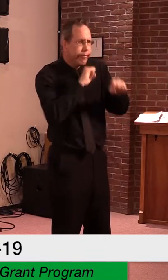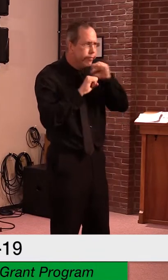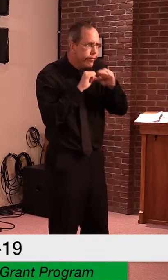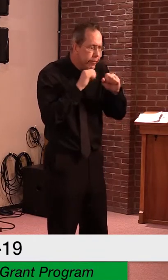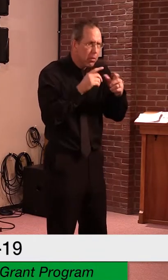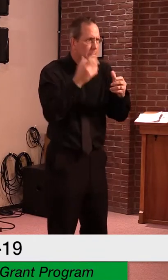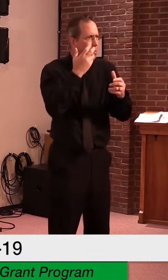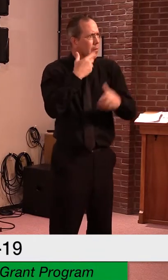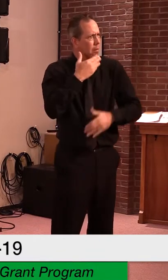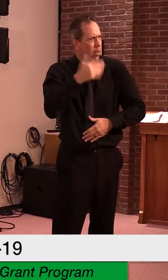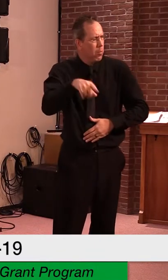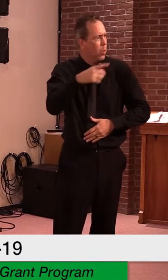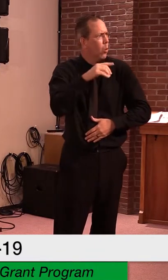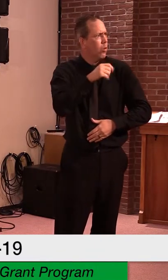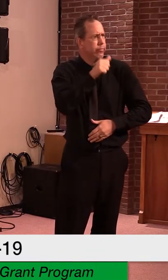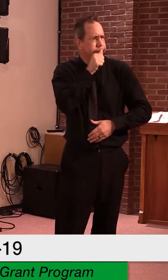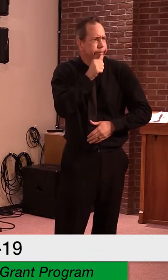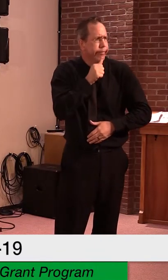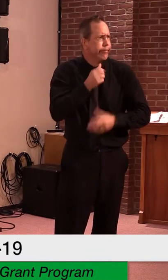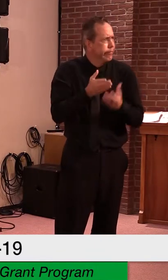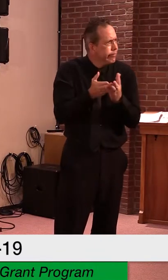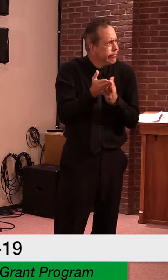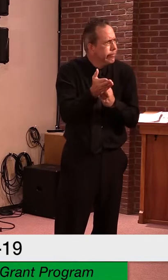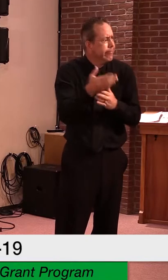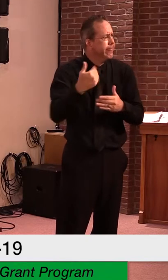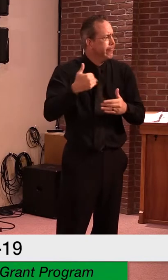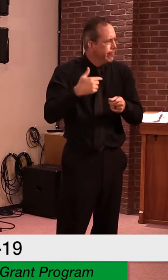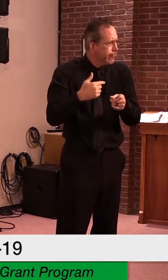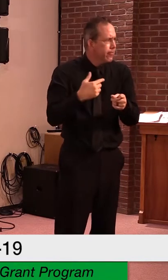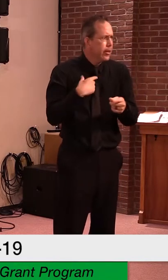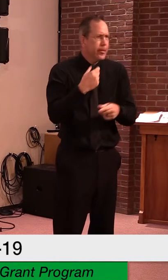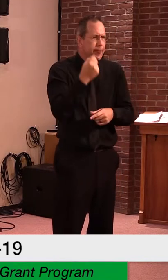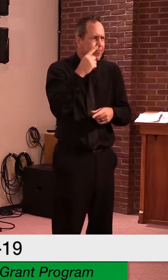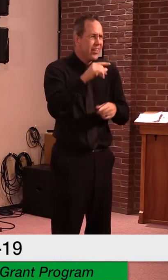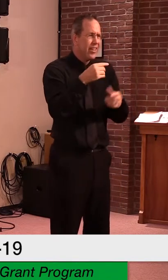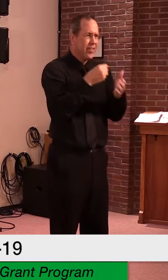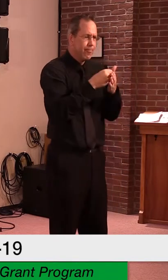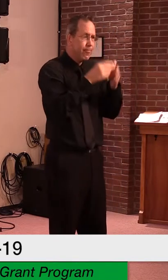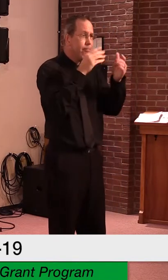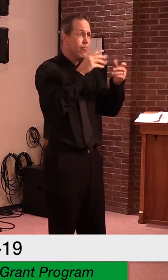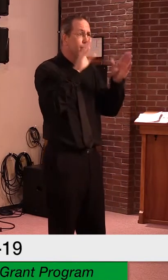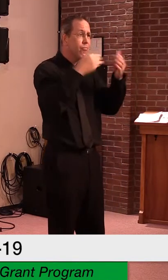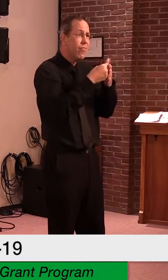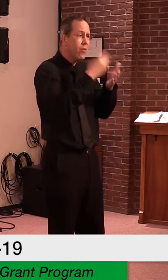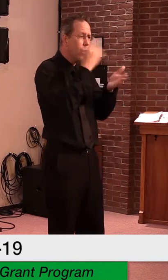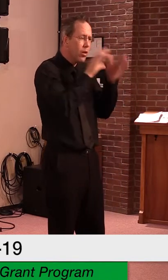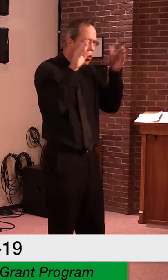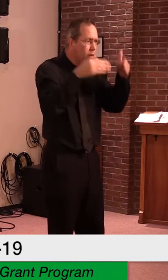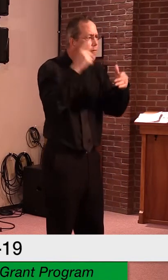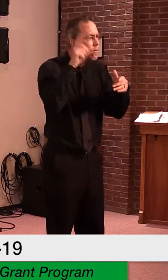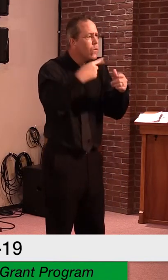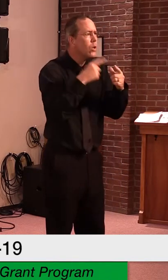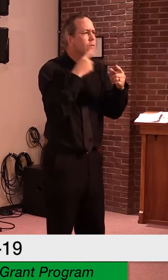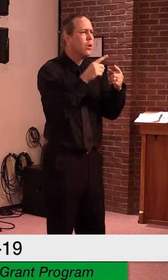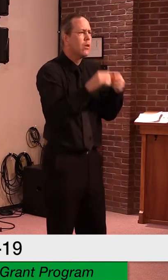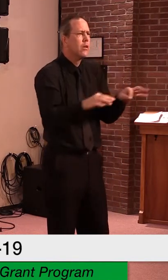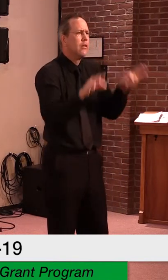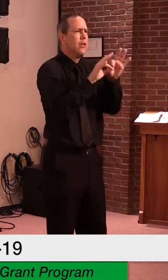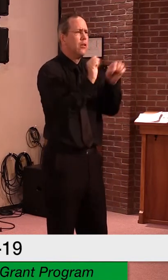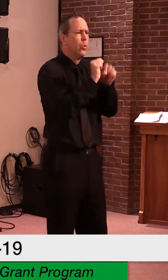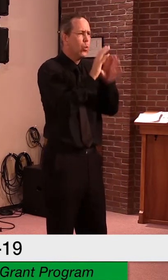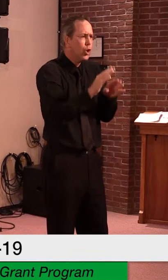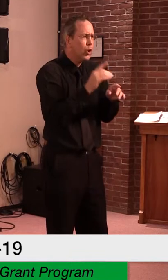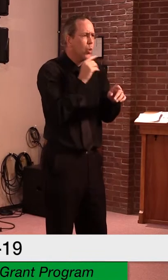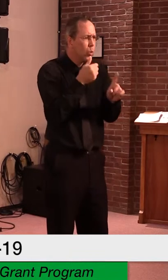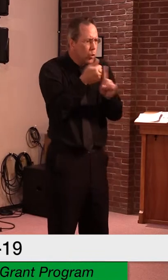during this crisis, this program is for specific employers and employees as defined by